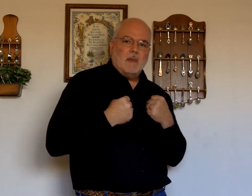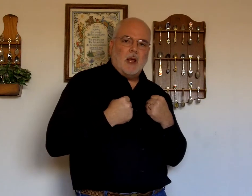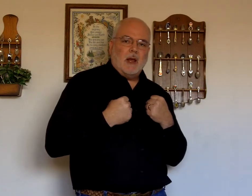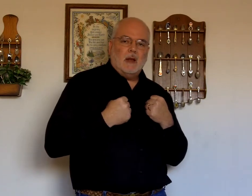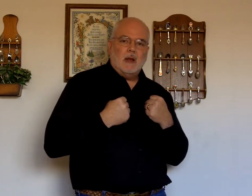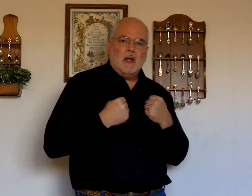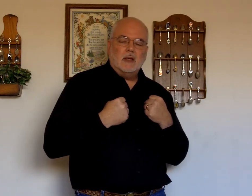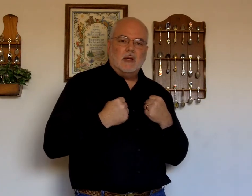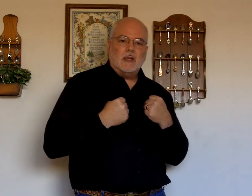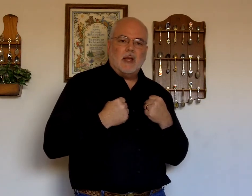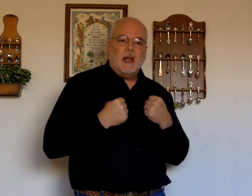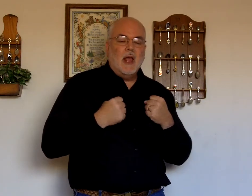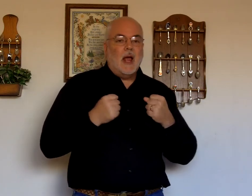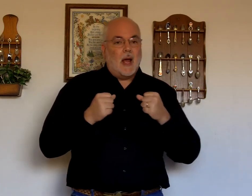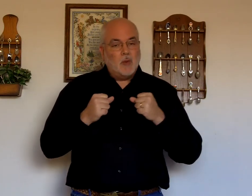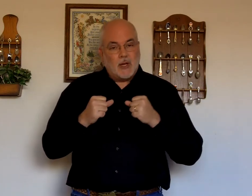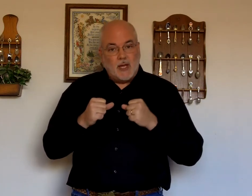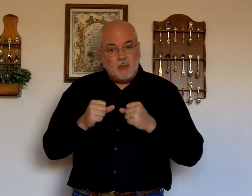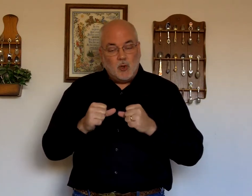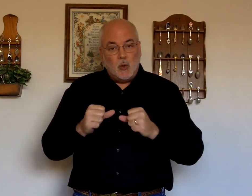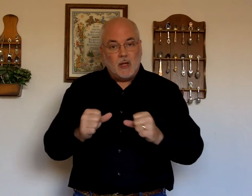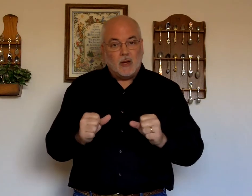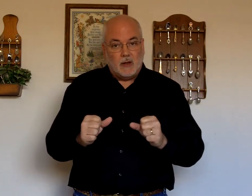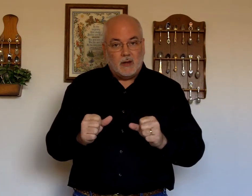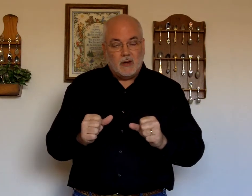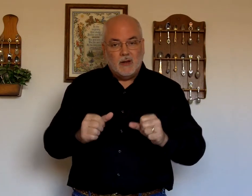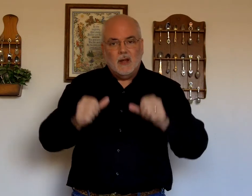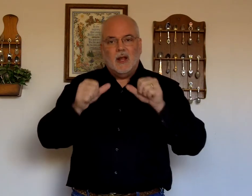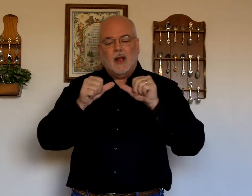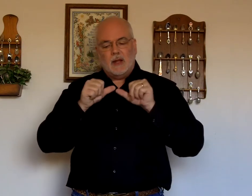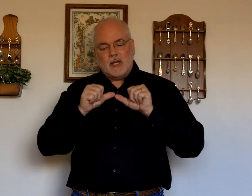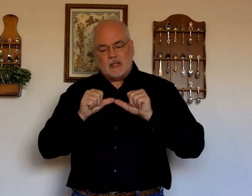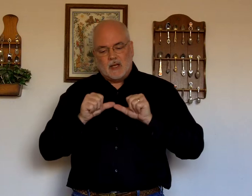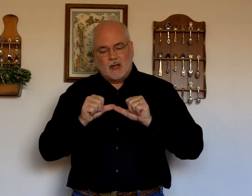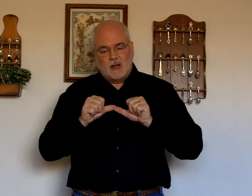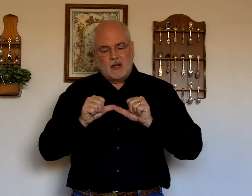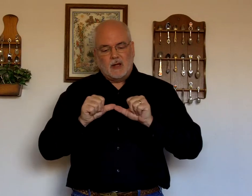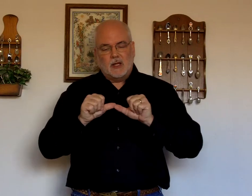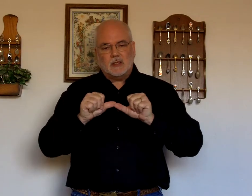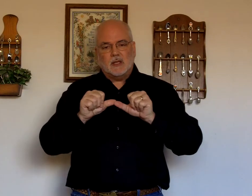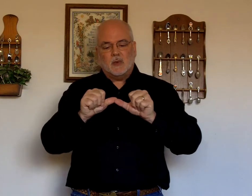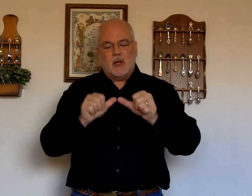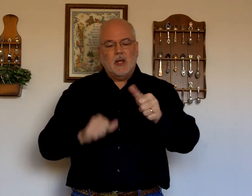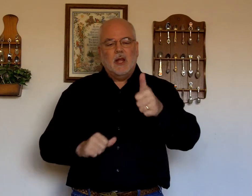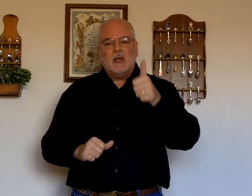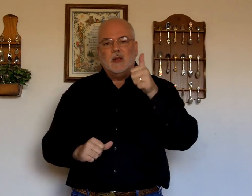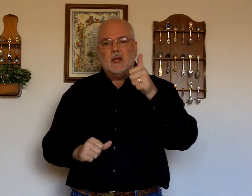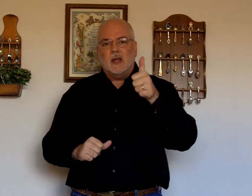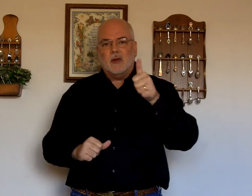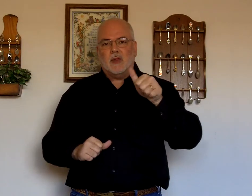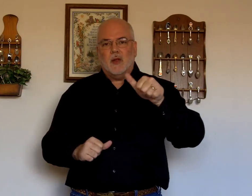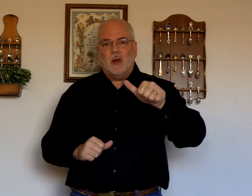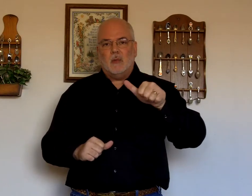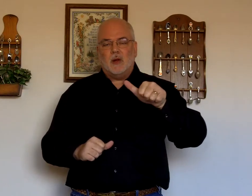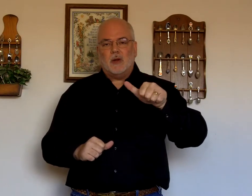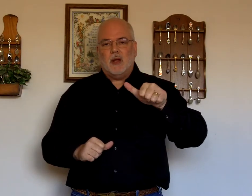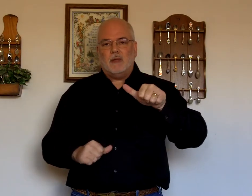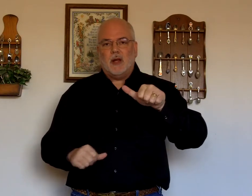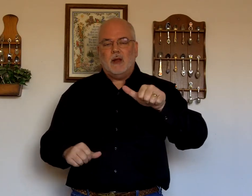mine. He's going to say. I'm going to keep doing it. And that sign. Is this way. You take your thumb. On your left hand.